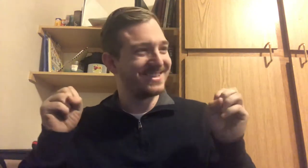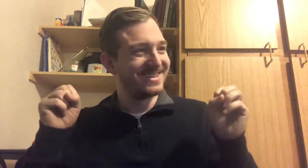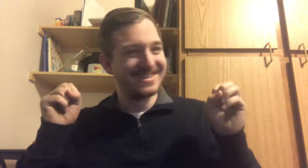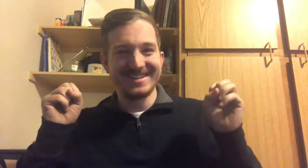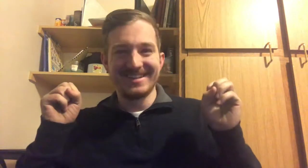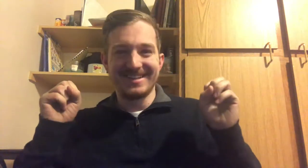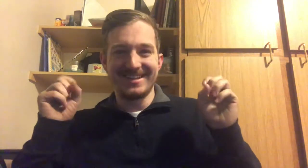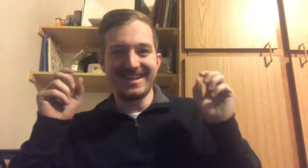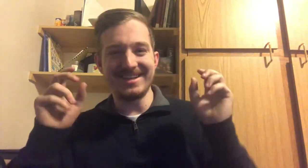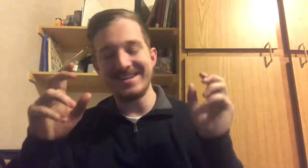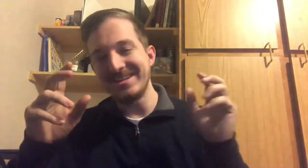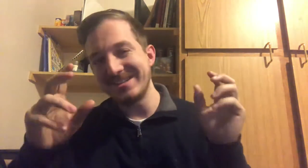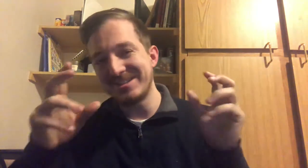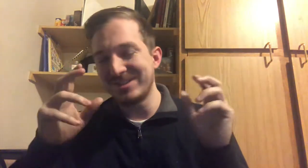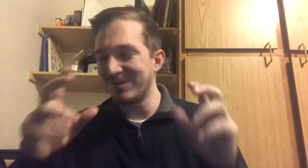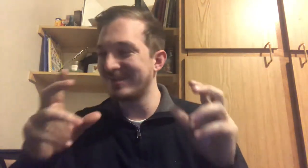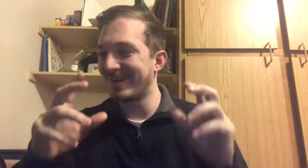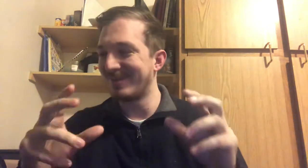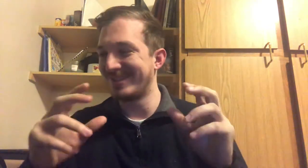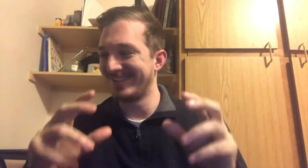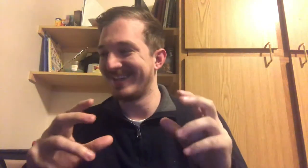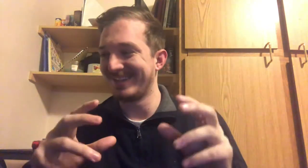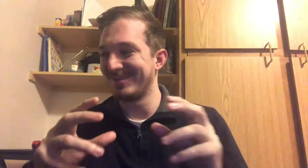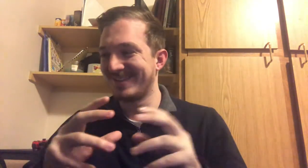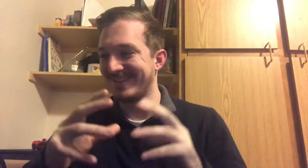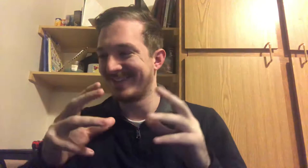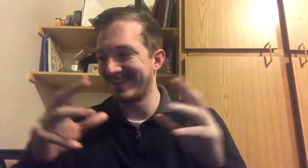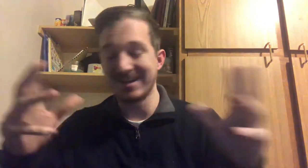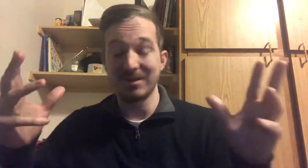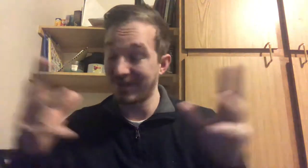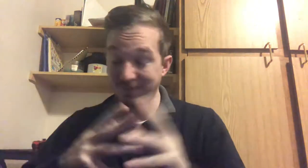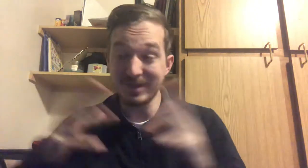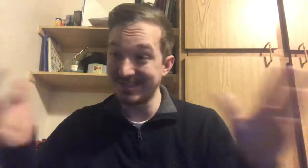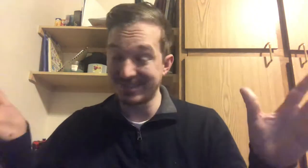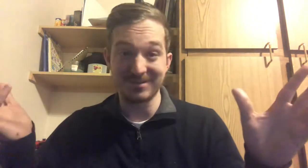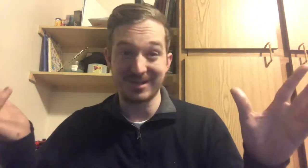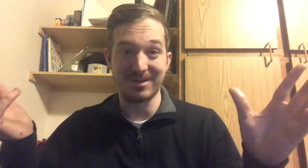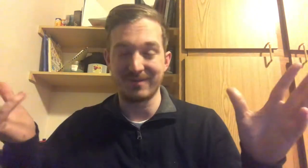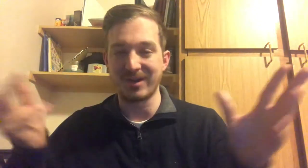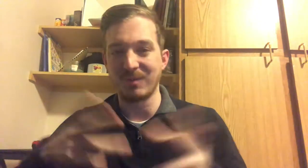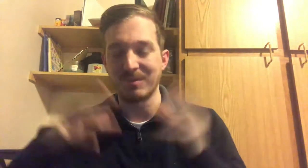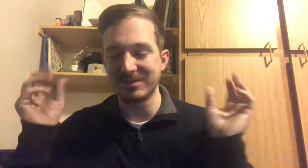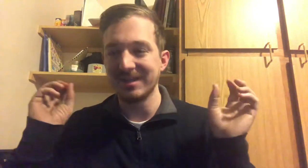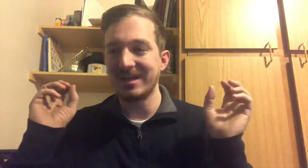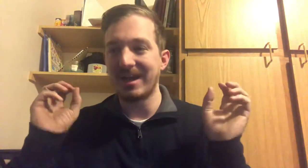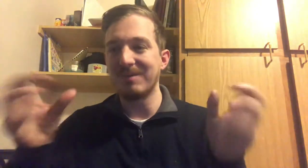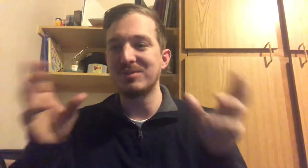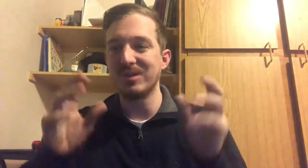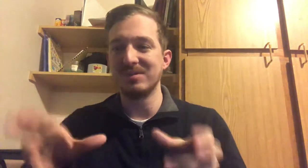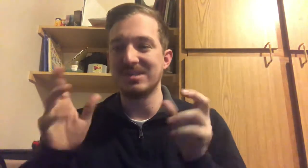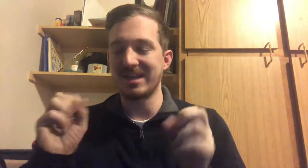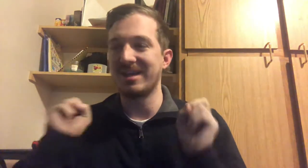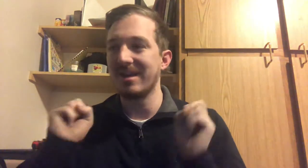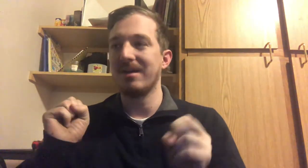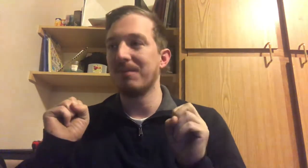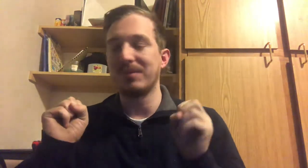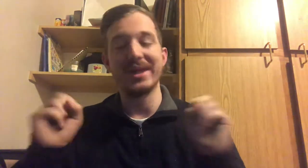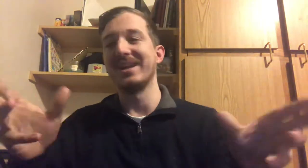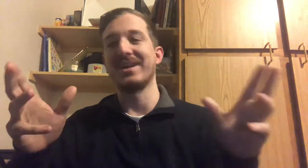it shows how much she and I used to get along. Like, we still get along very well, but how much we used to, like, play together,